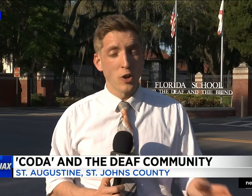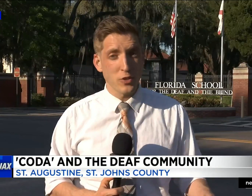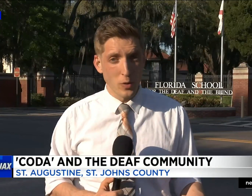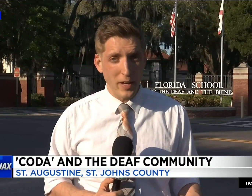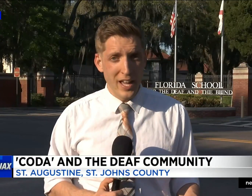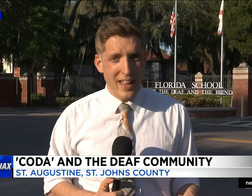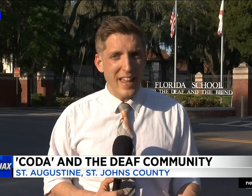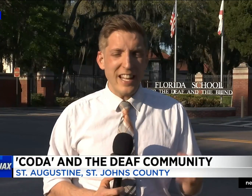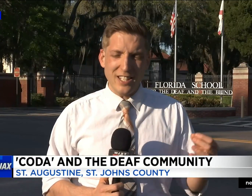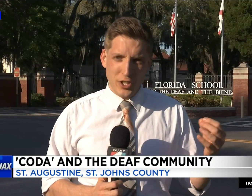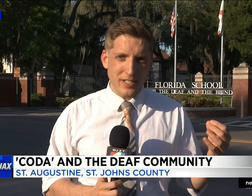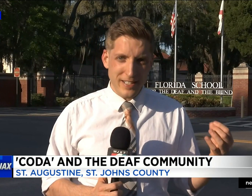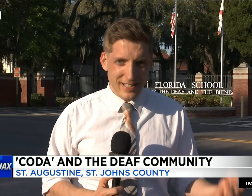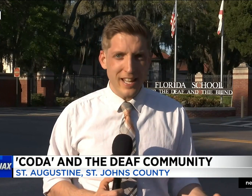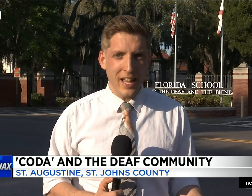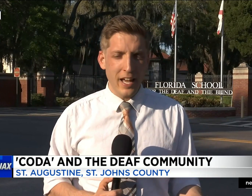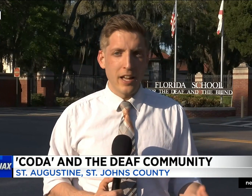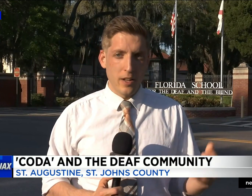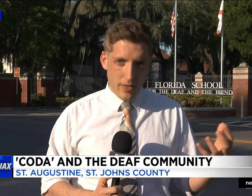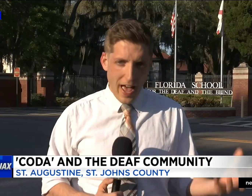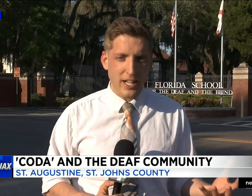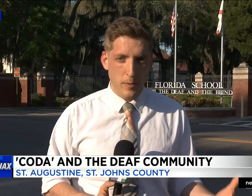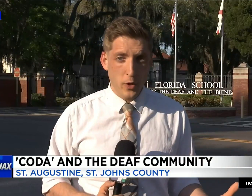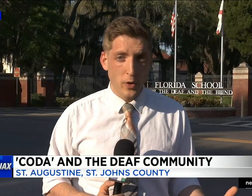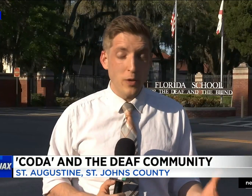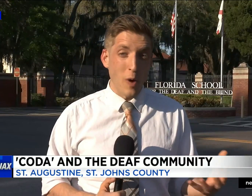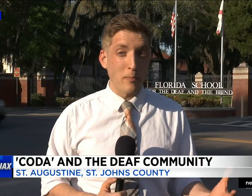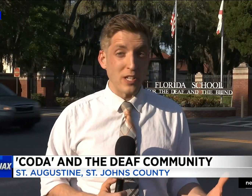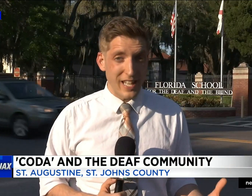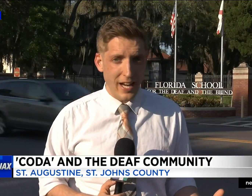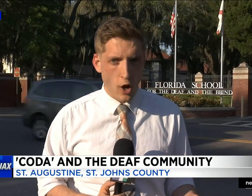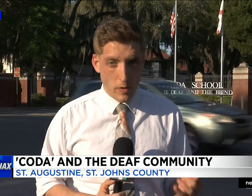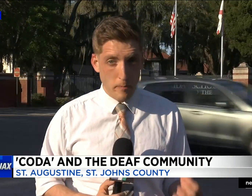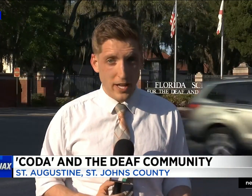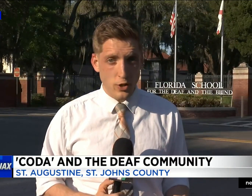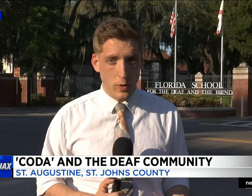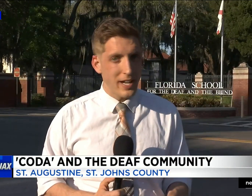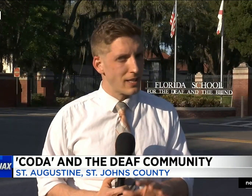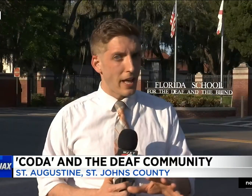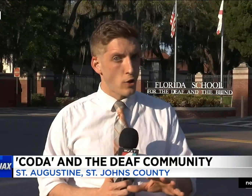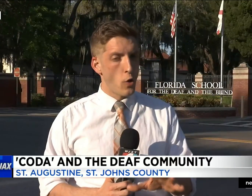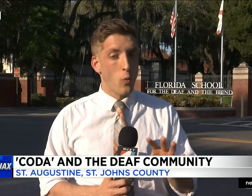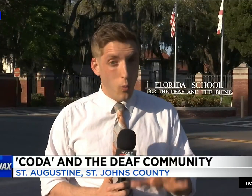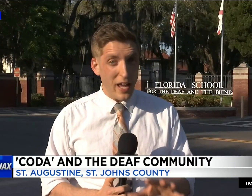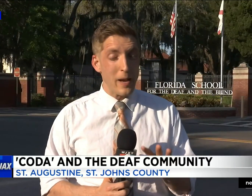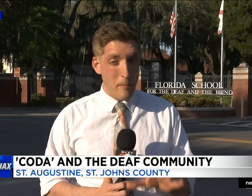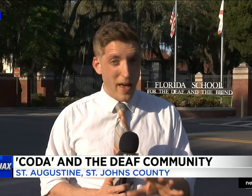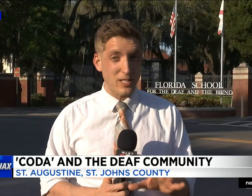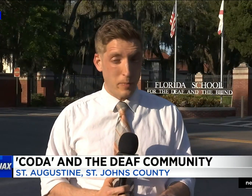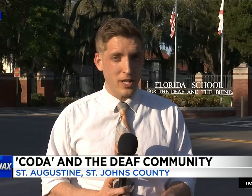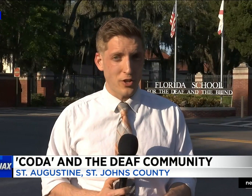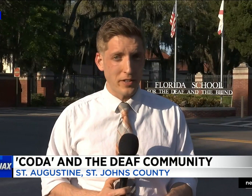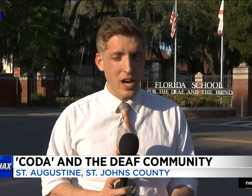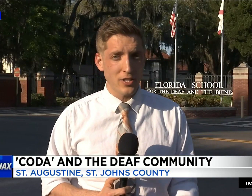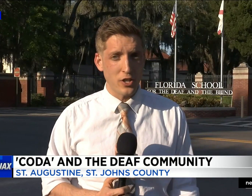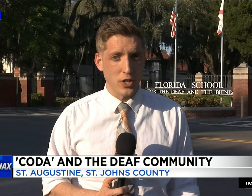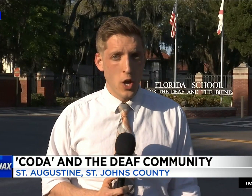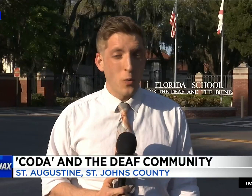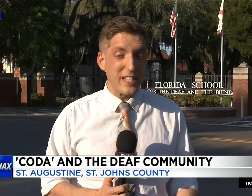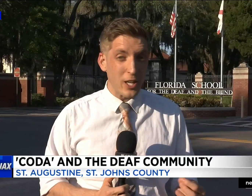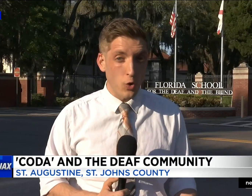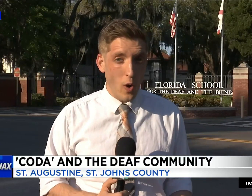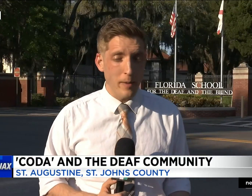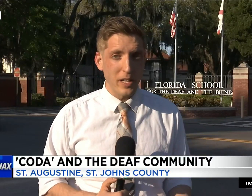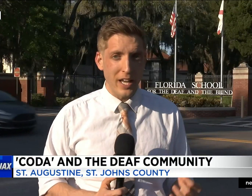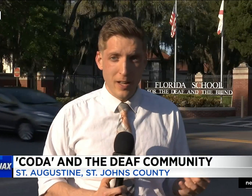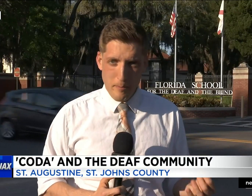Florida. They all told me that just seeing that community represented on the big screen, let alone win Best Picture at the Oscars,